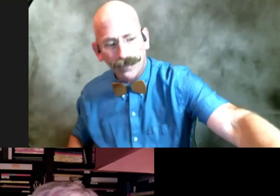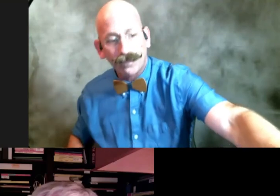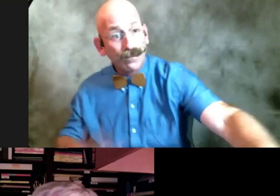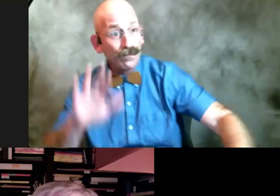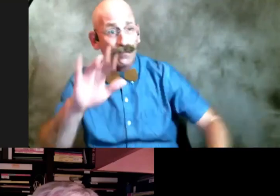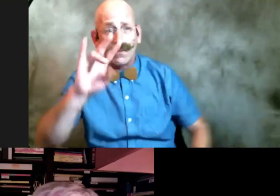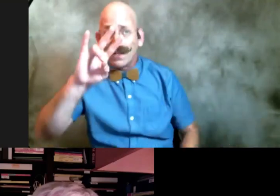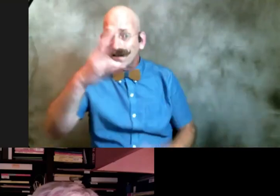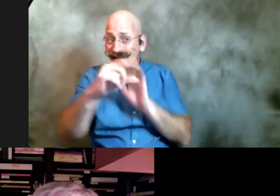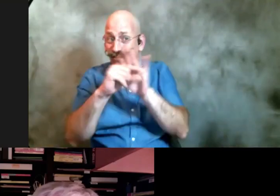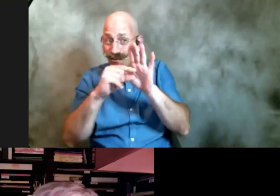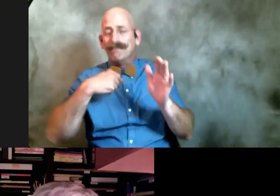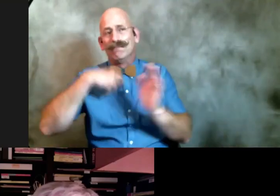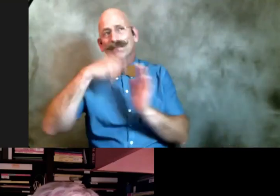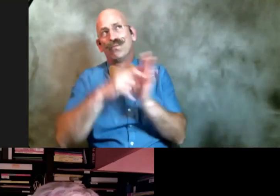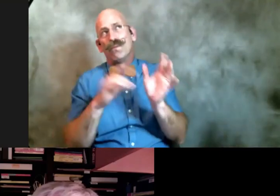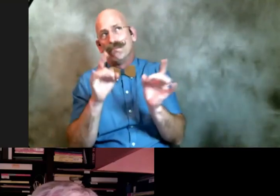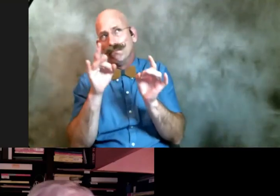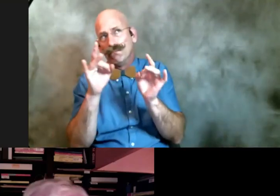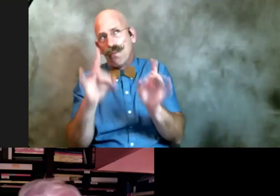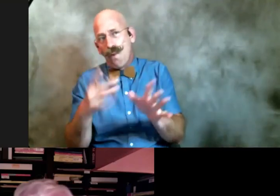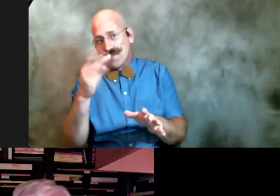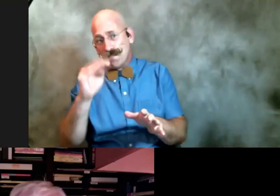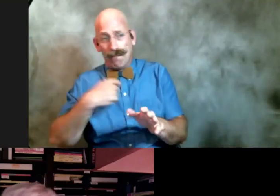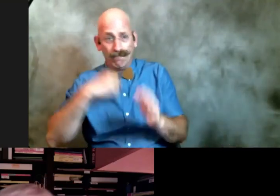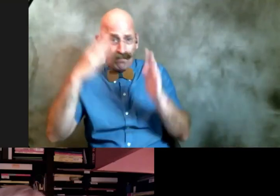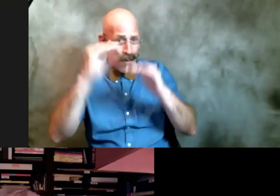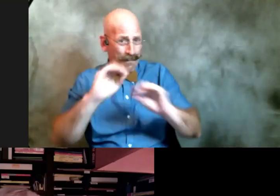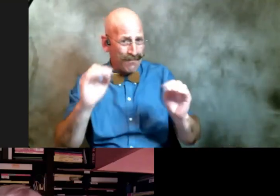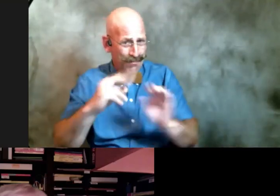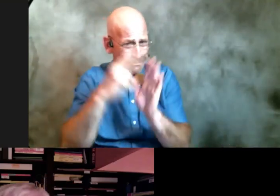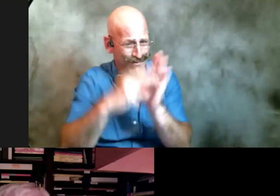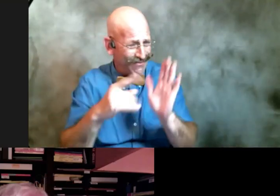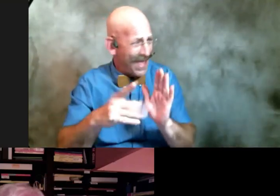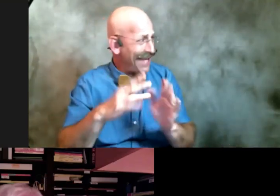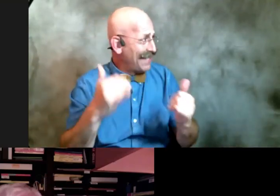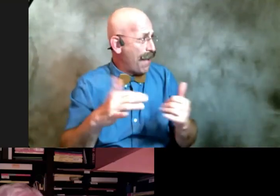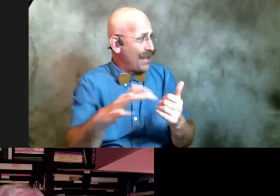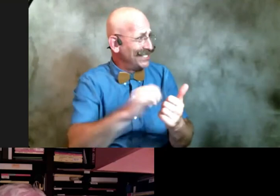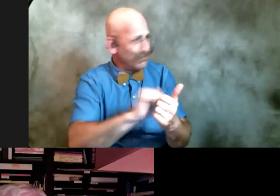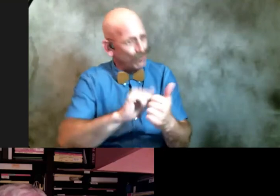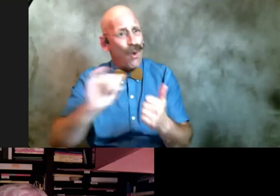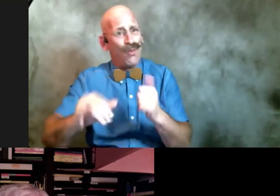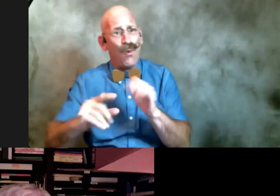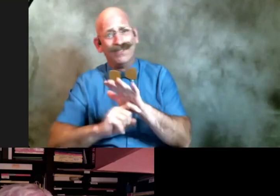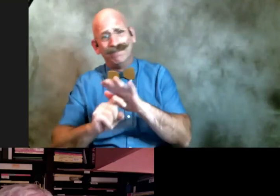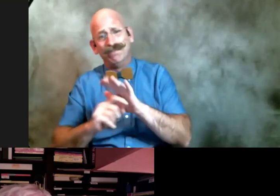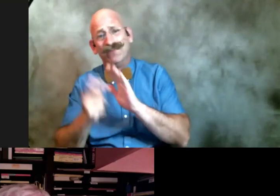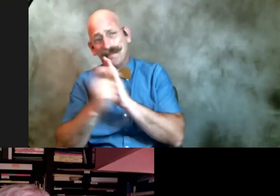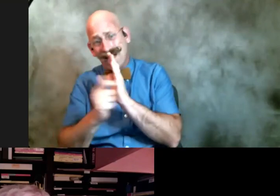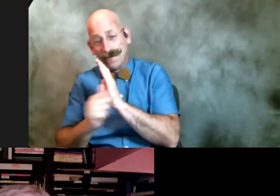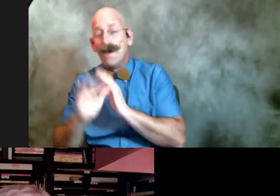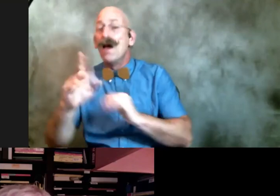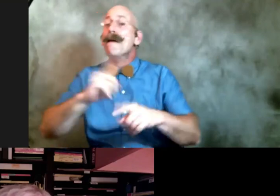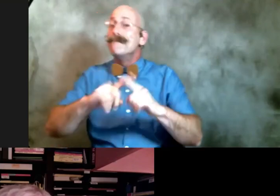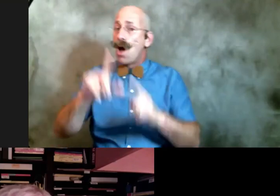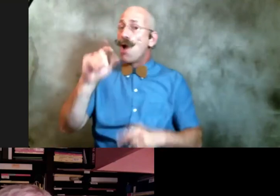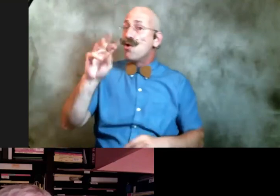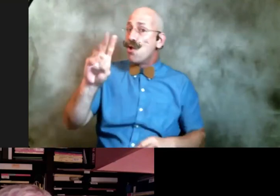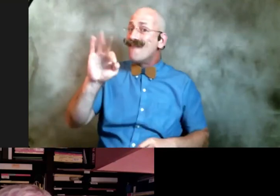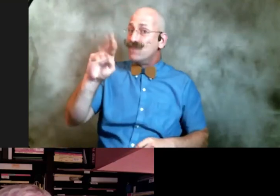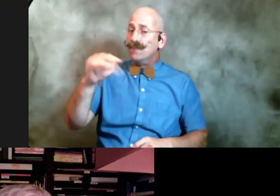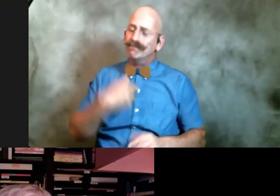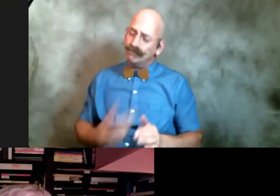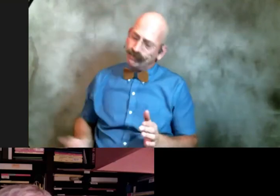copies have now been destroyed um and then i tried again at the law firm because